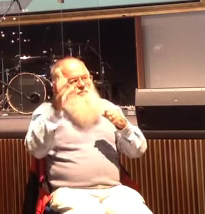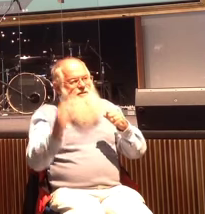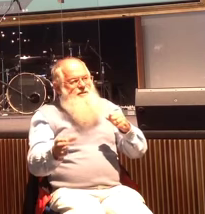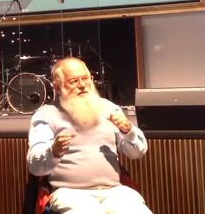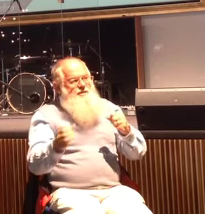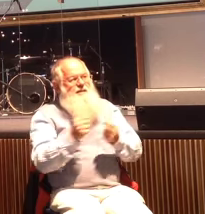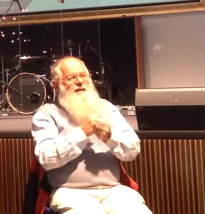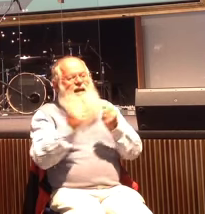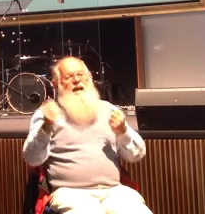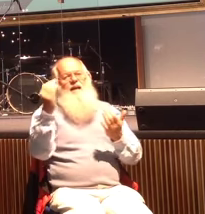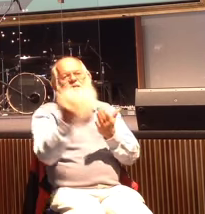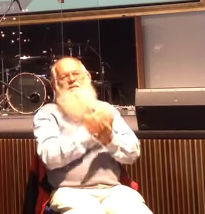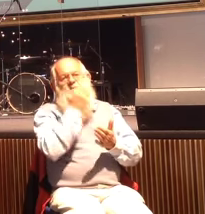Saviour, is in the boat with you.